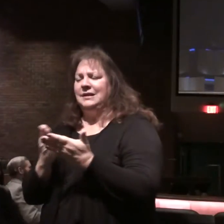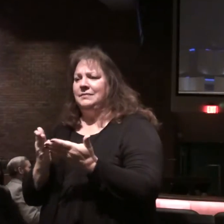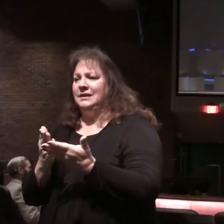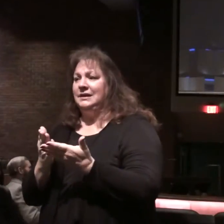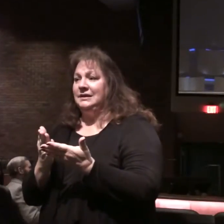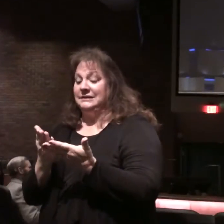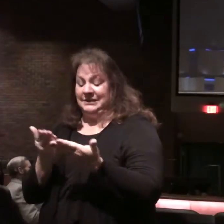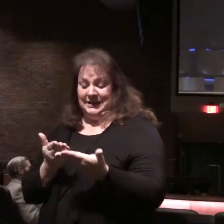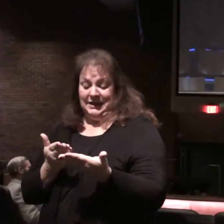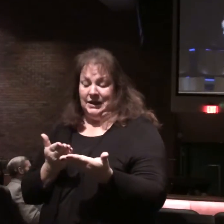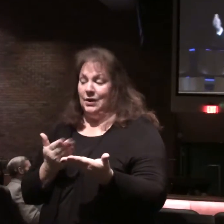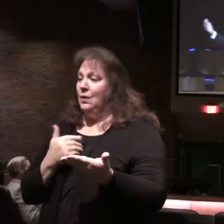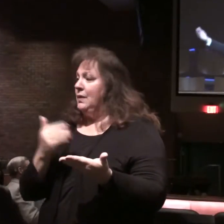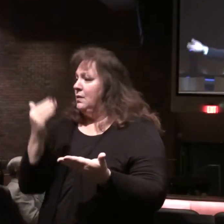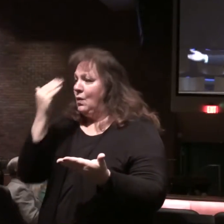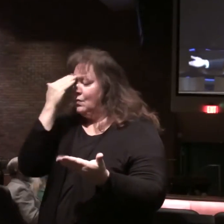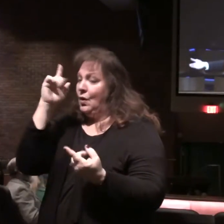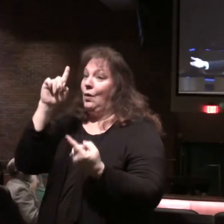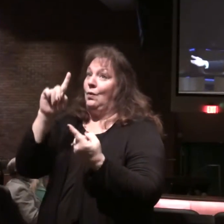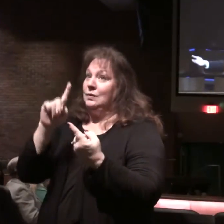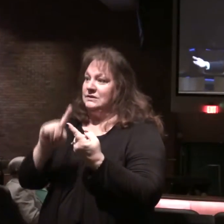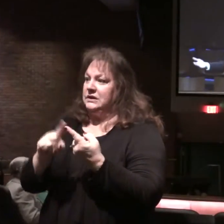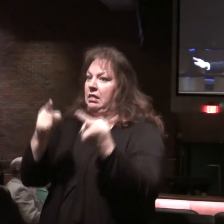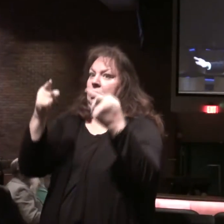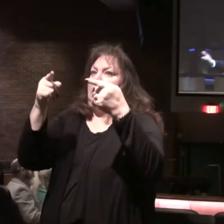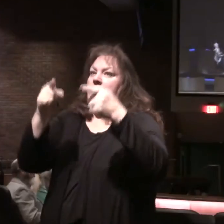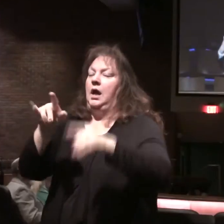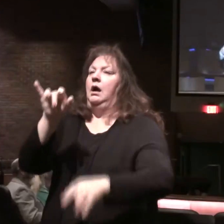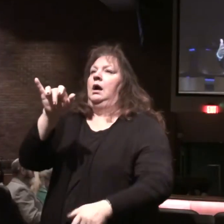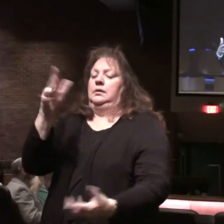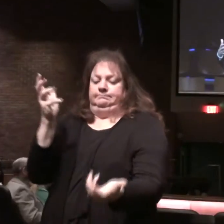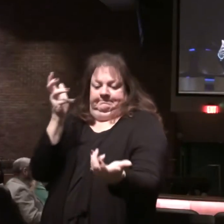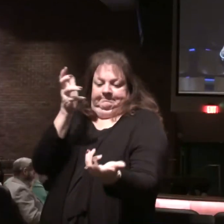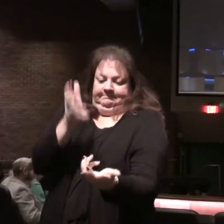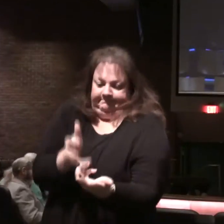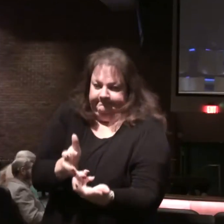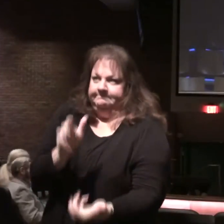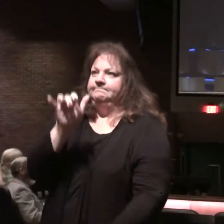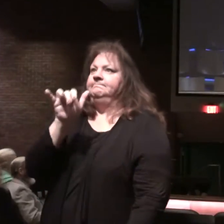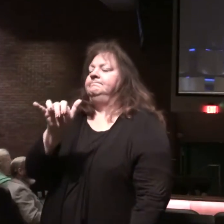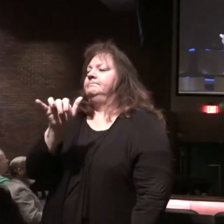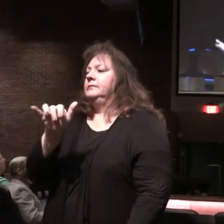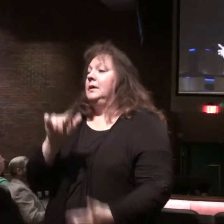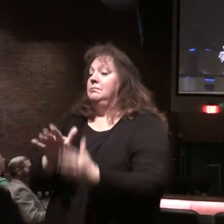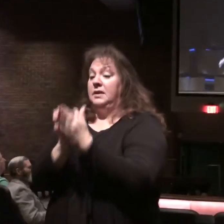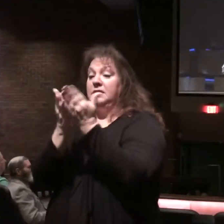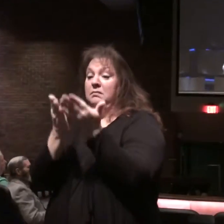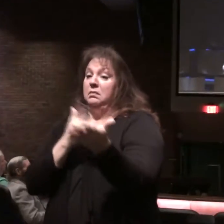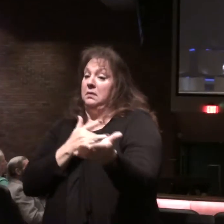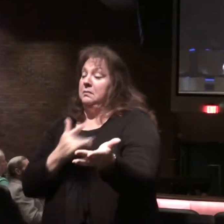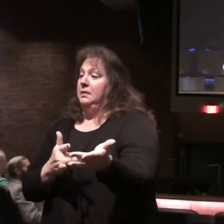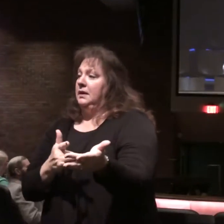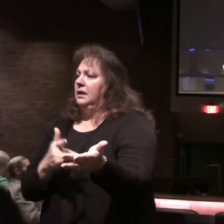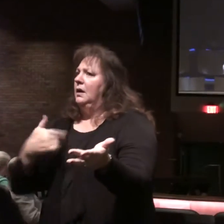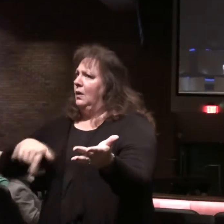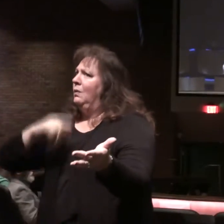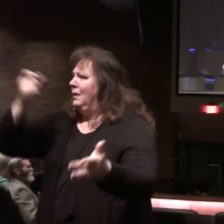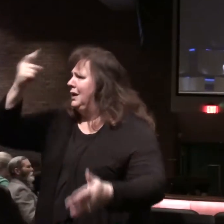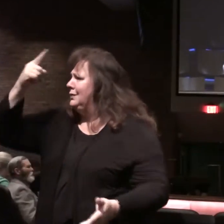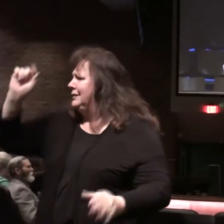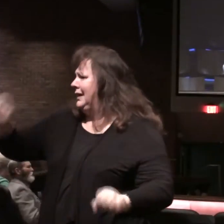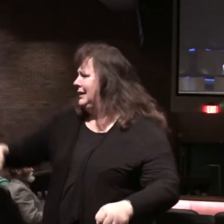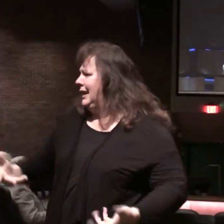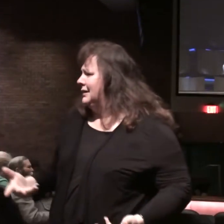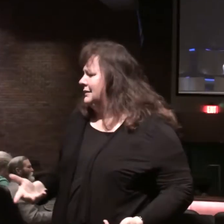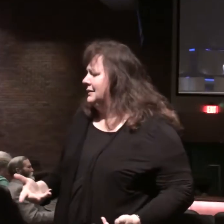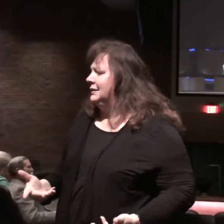made known here won't be clear until they come to pass. But basically, the book and its contents are things we understand.